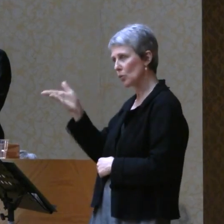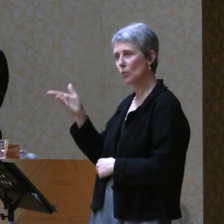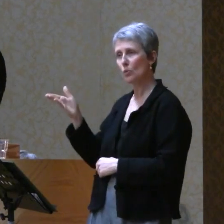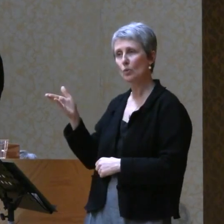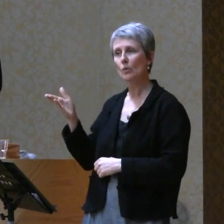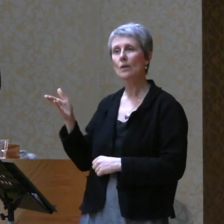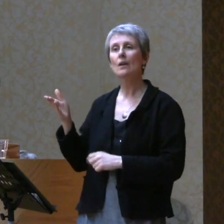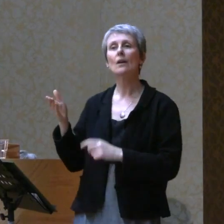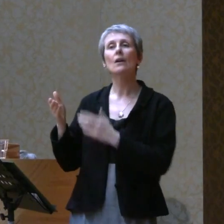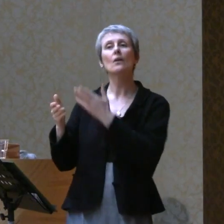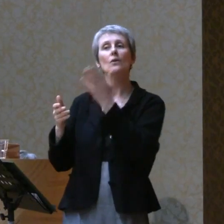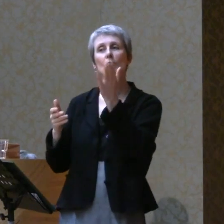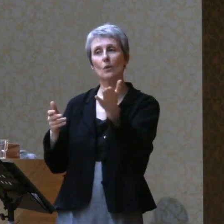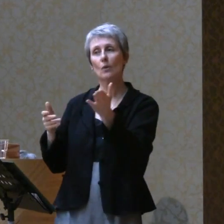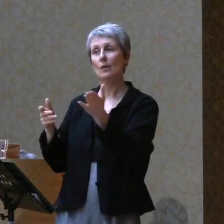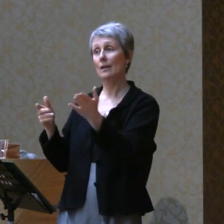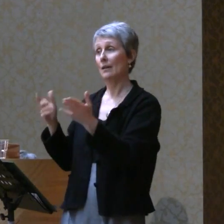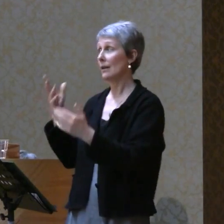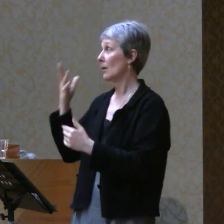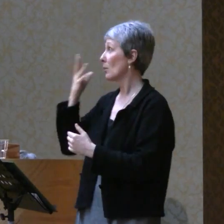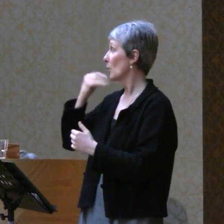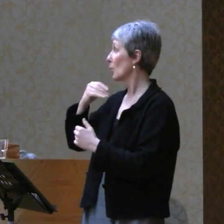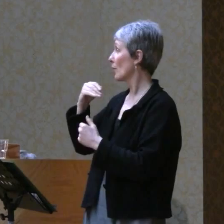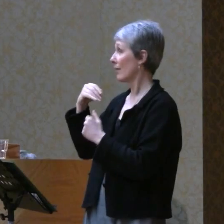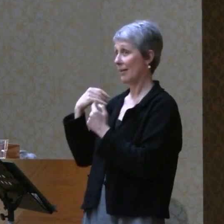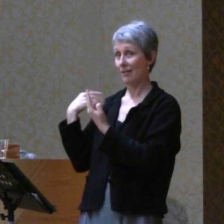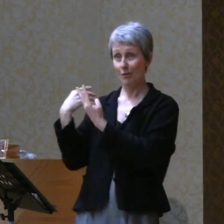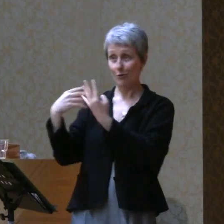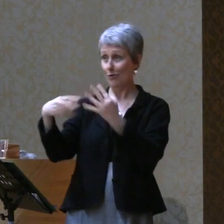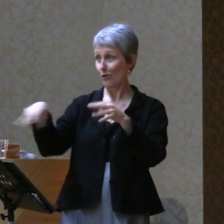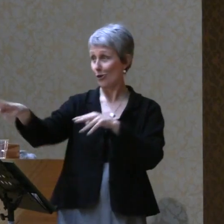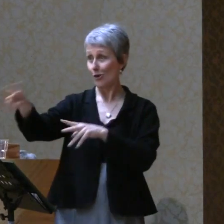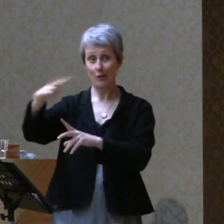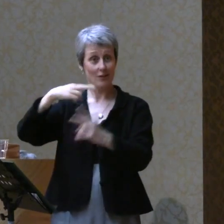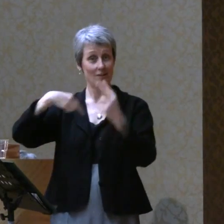Take a moment and look at this beautiful tapestry. Look out among yourselves.